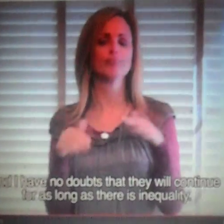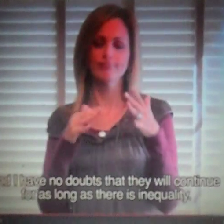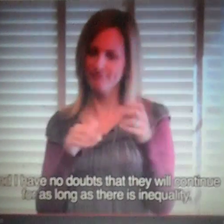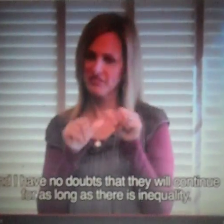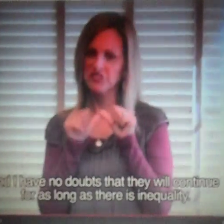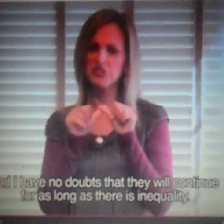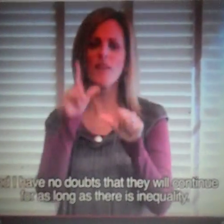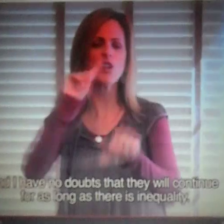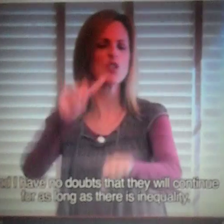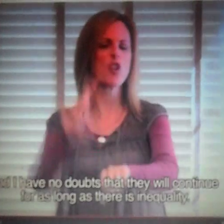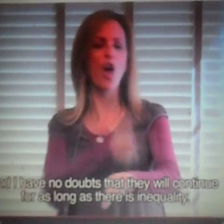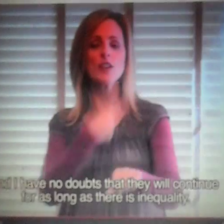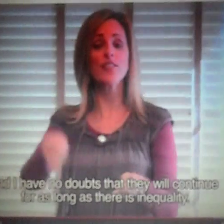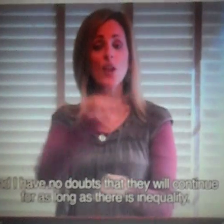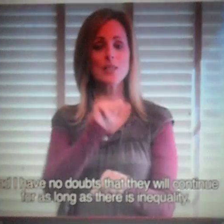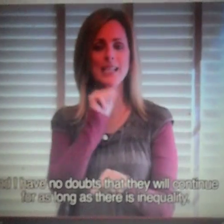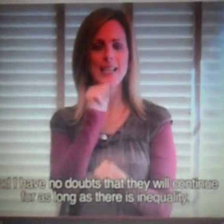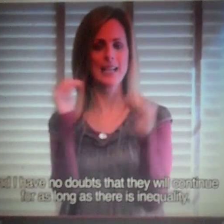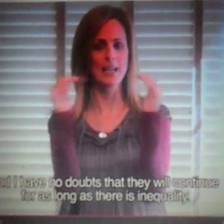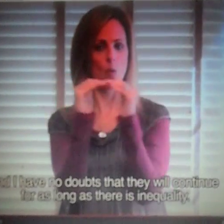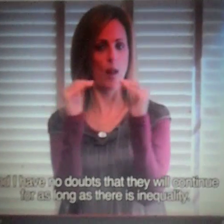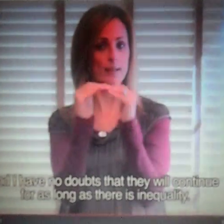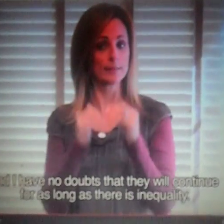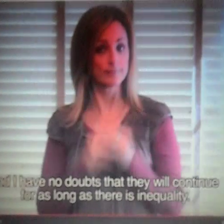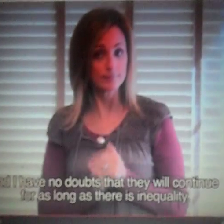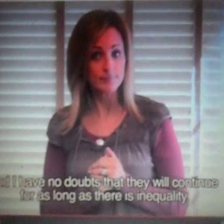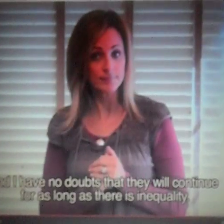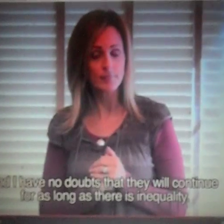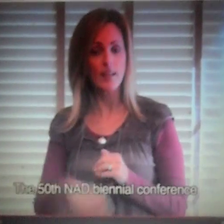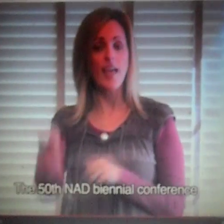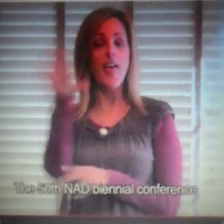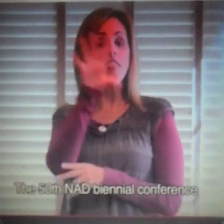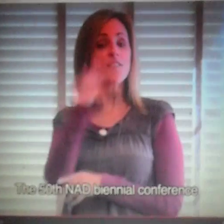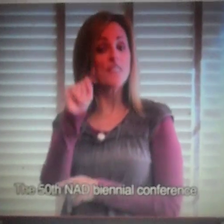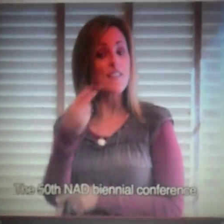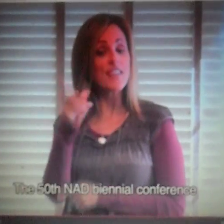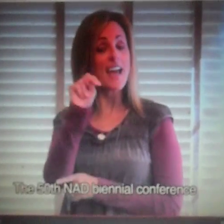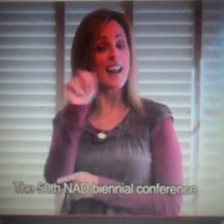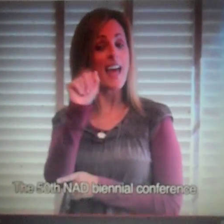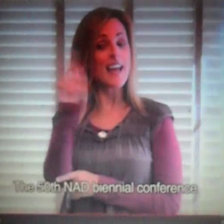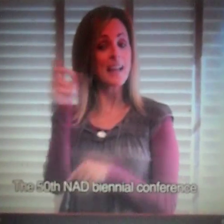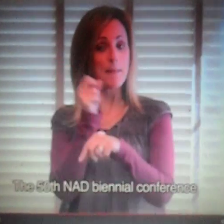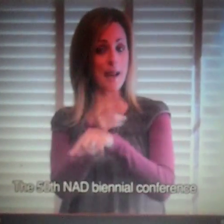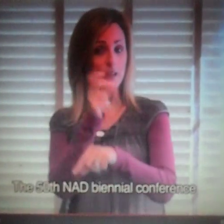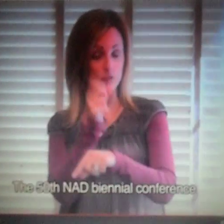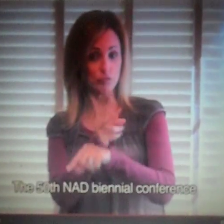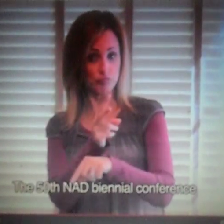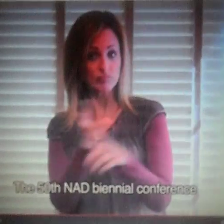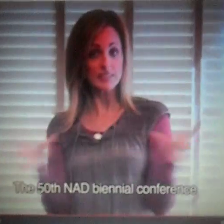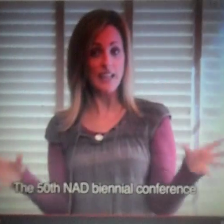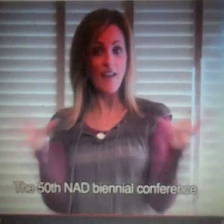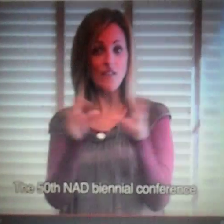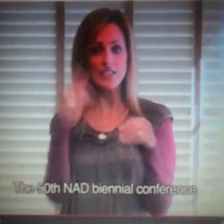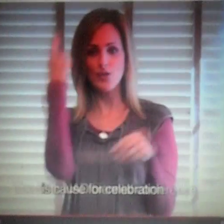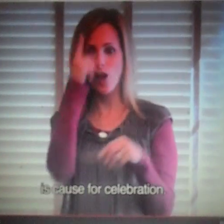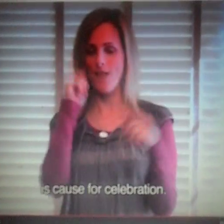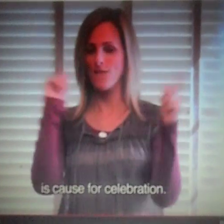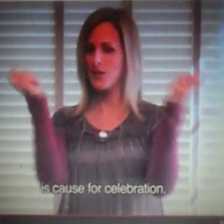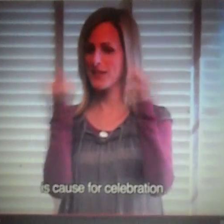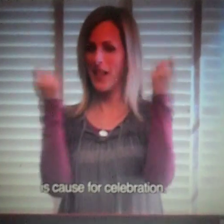continue for as long as there is inequality. The 50th NAD Biennial Conference is cause